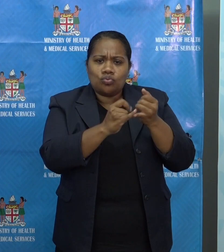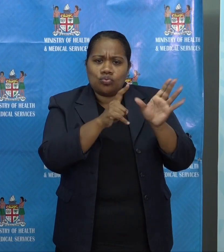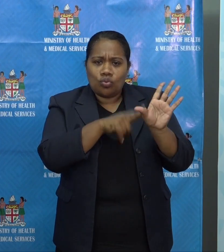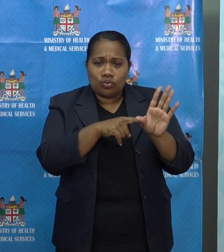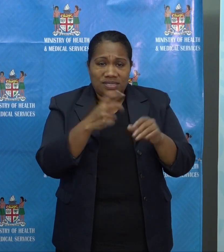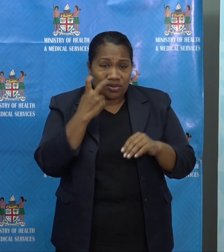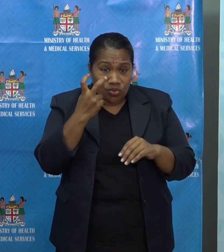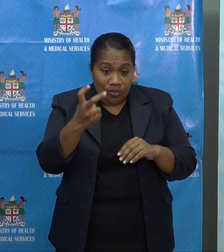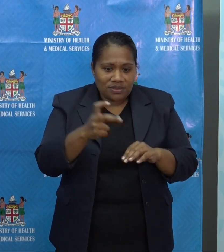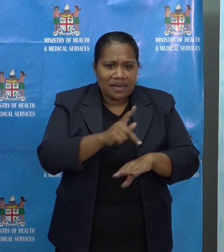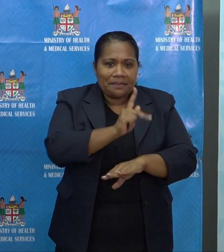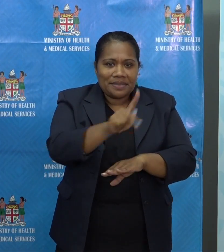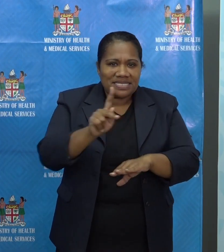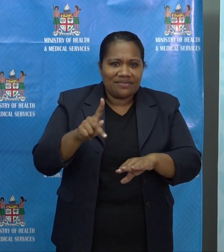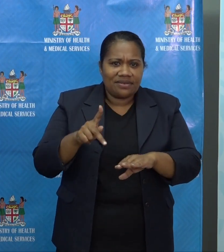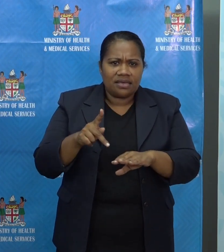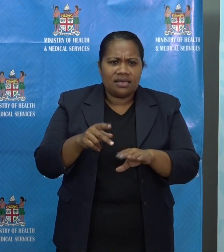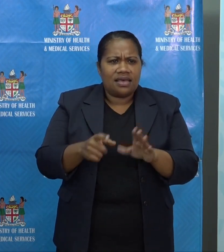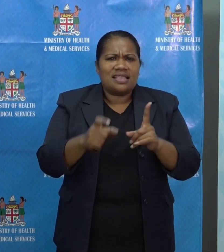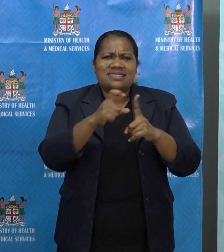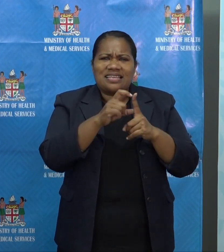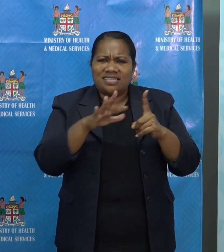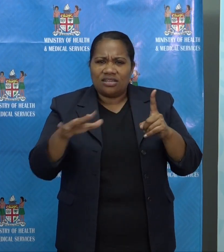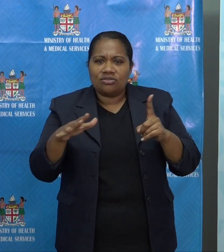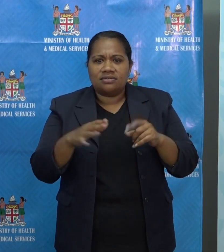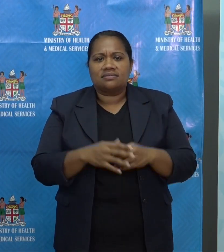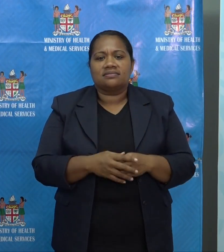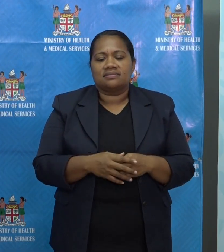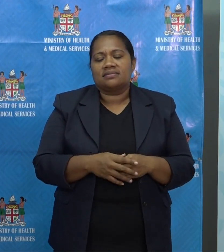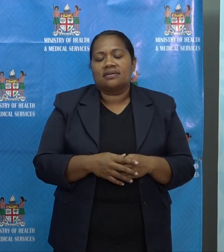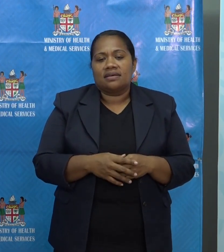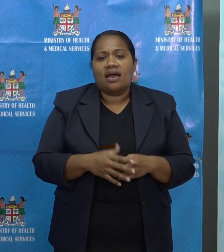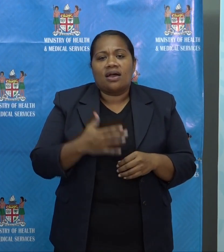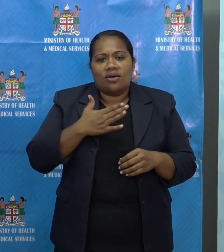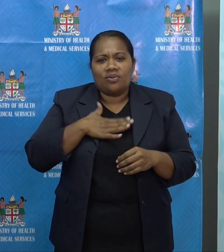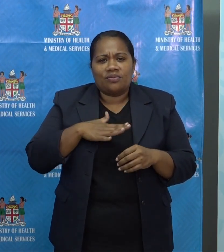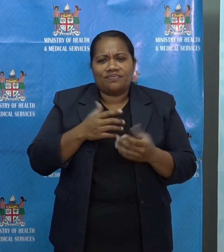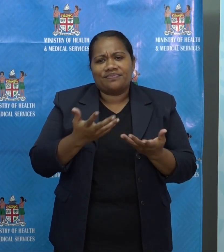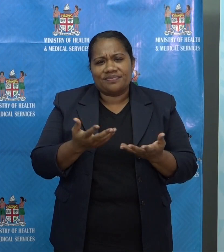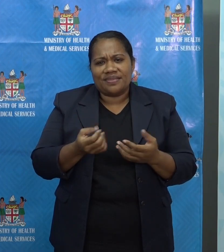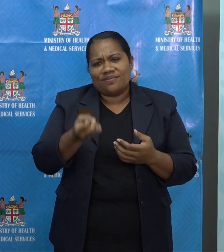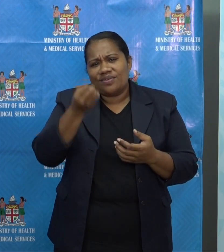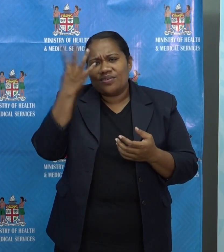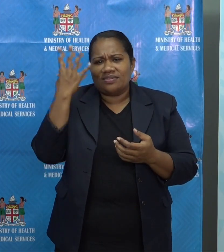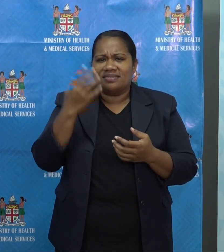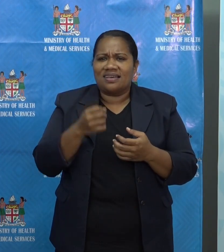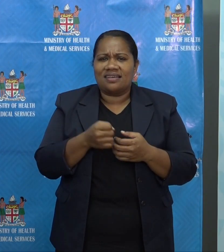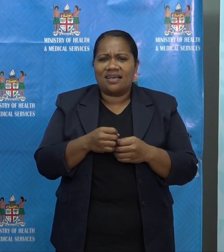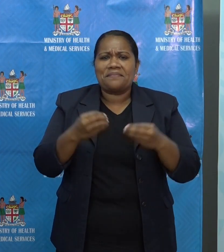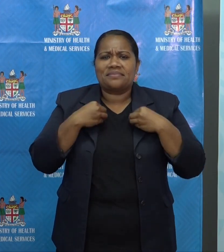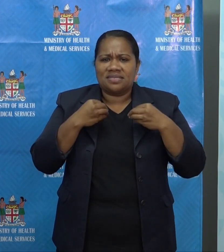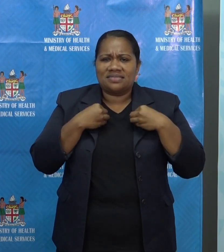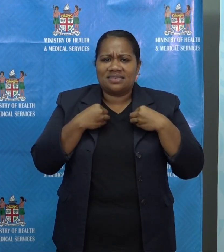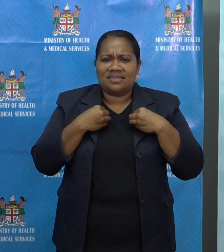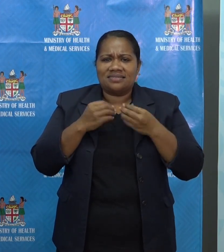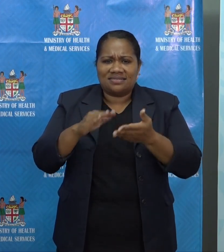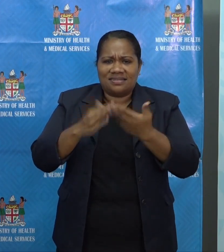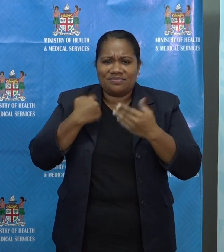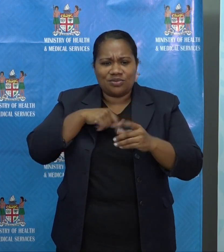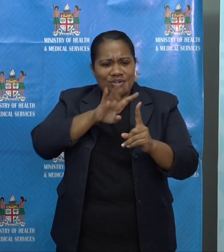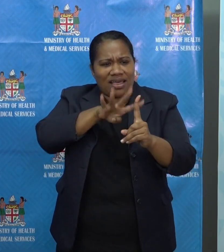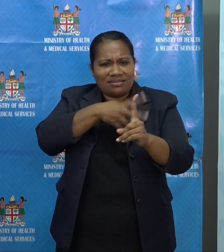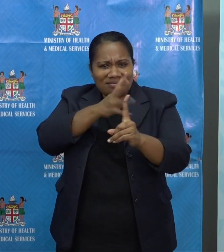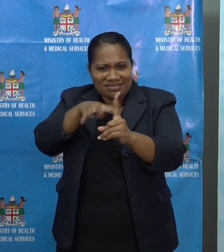Destinations at the question time. I forgot to thank one of the businesses who entered us also in the contact tracing in the west. I'd like to give